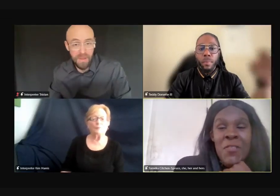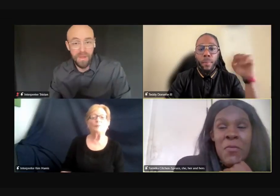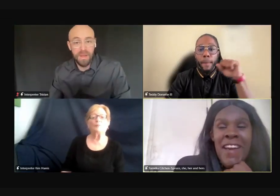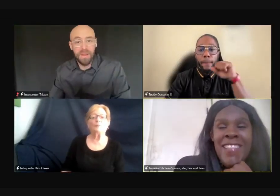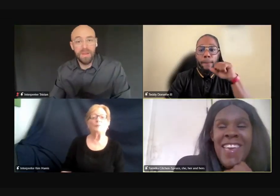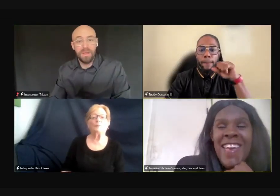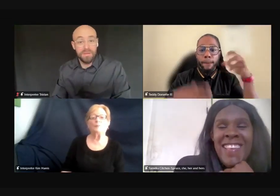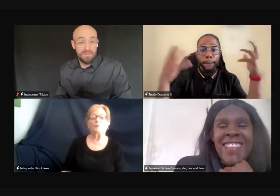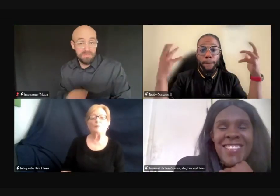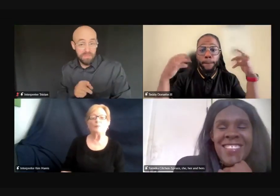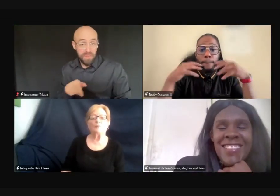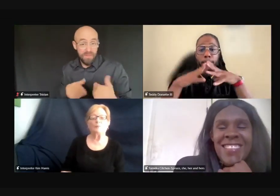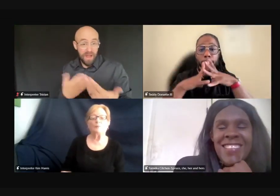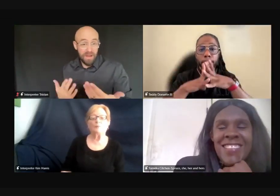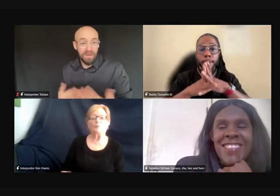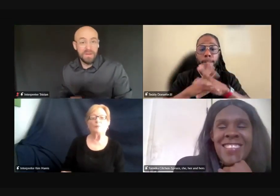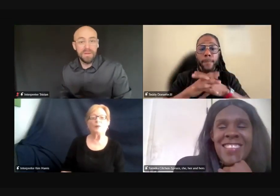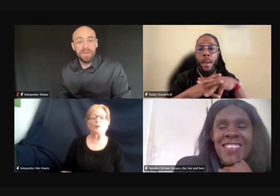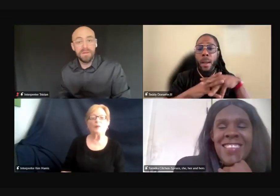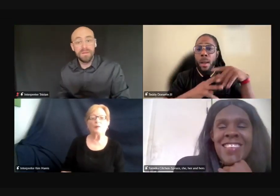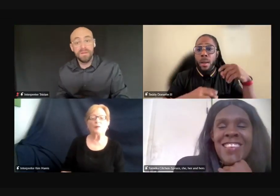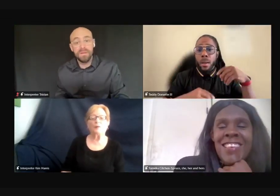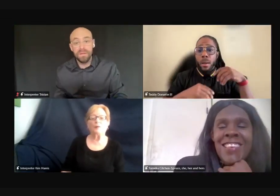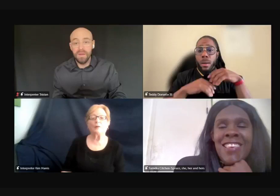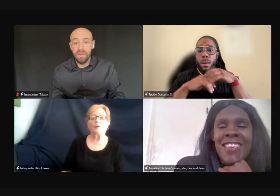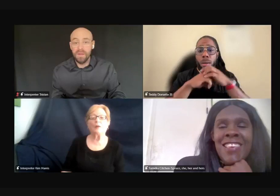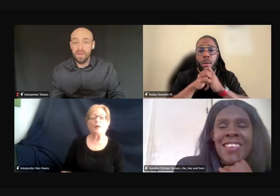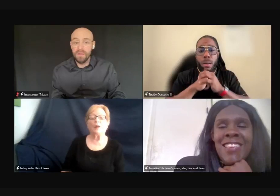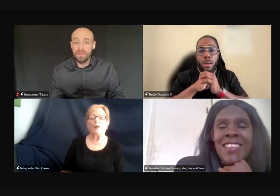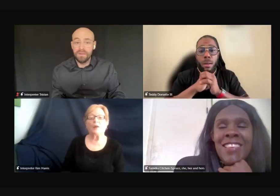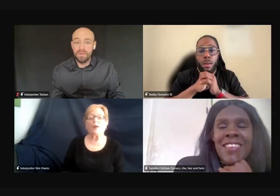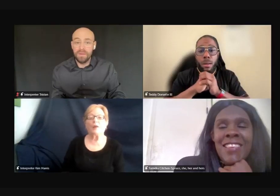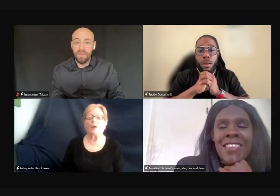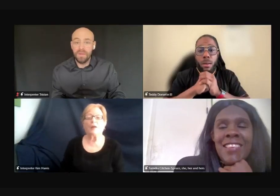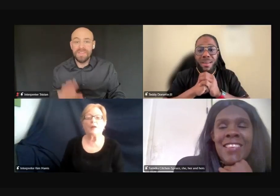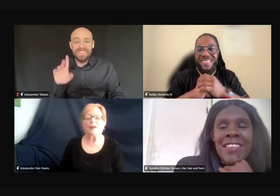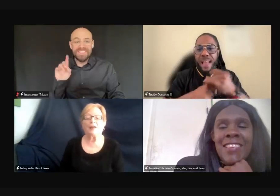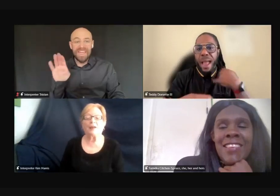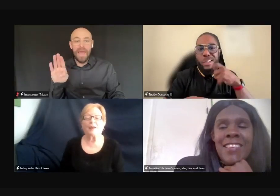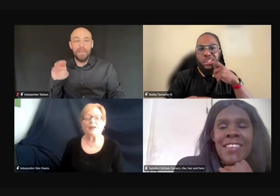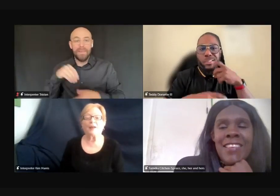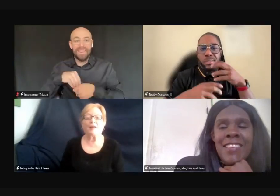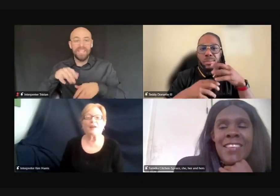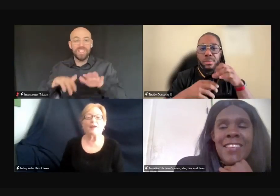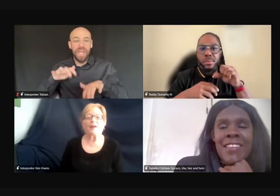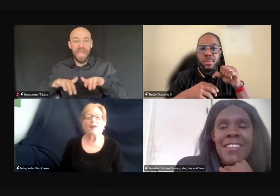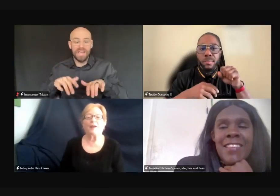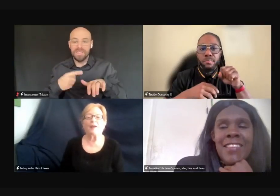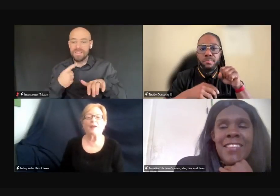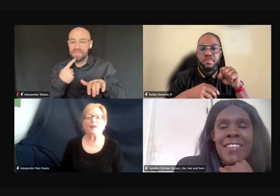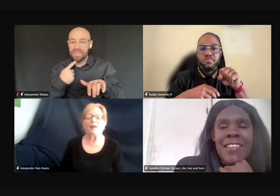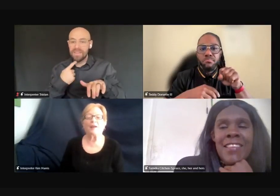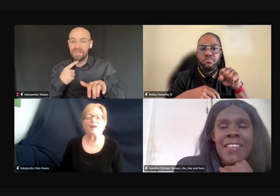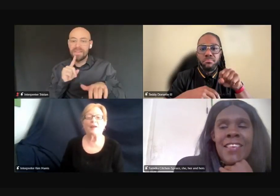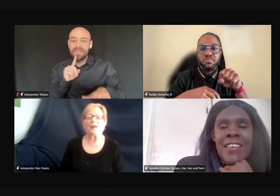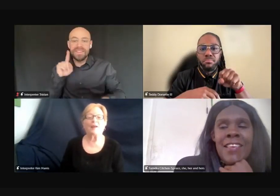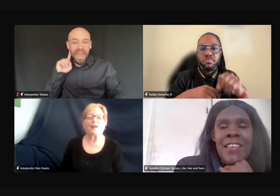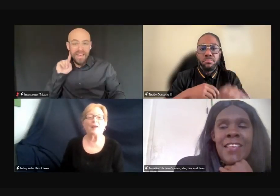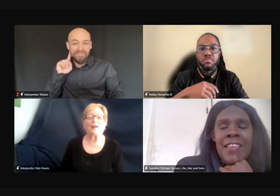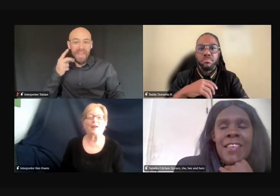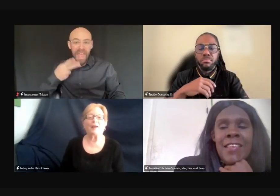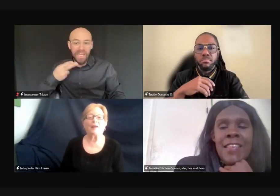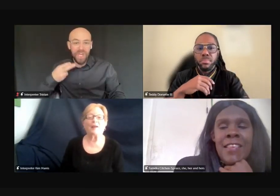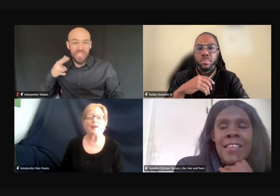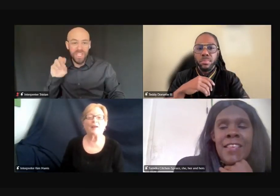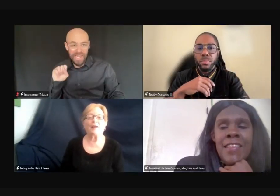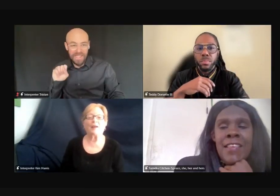Do you provide that? in the chat, Deb in the chat says, debhhs.org offers